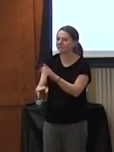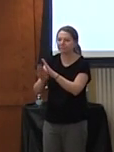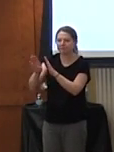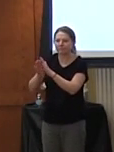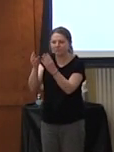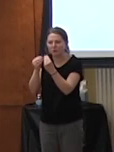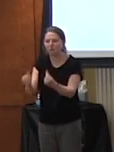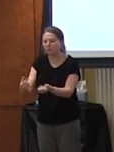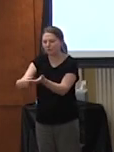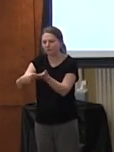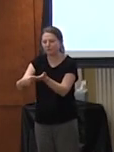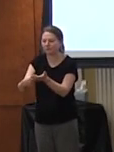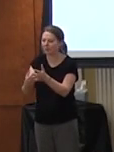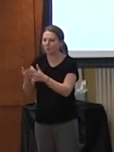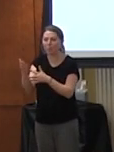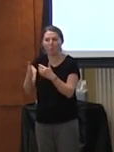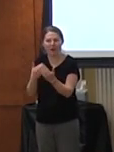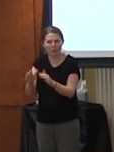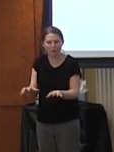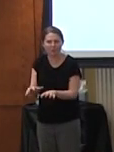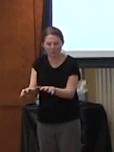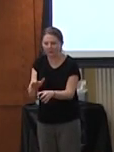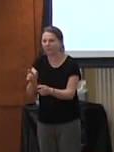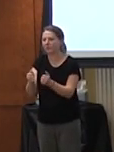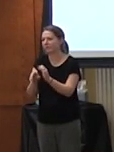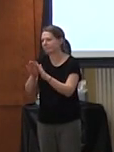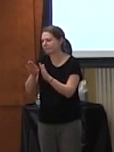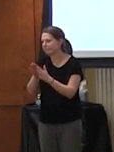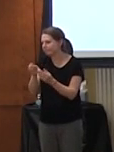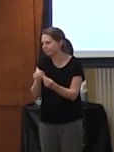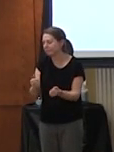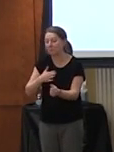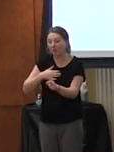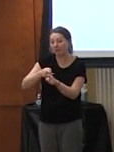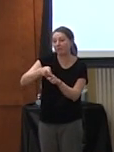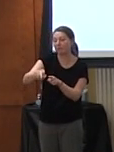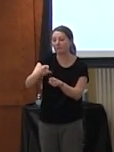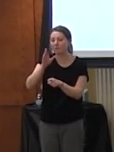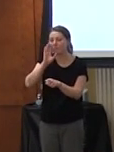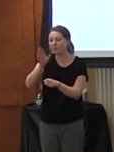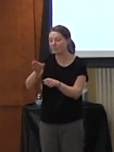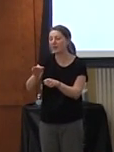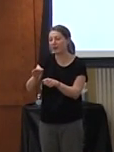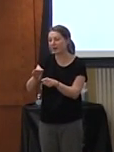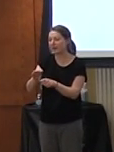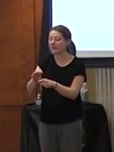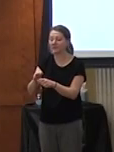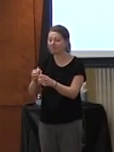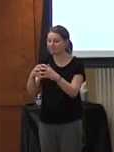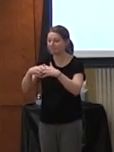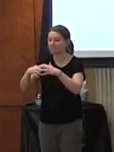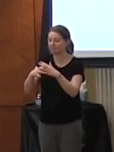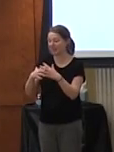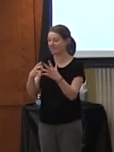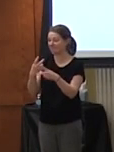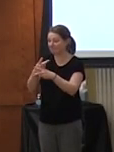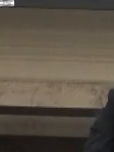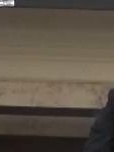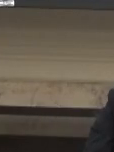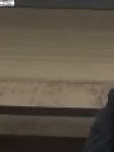through whatever design is that we're doing so um in my discipline would be doing my physical products uh